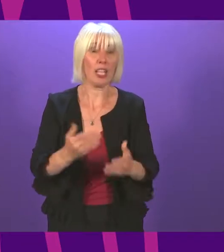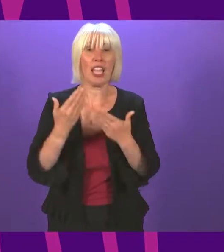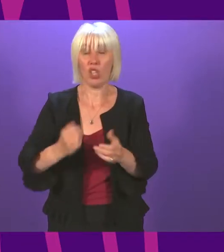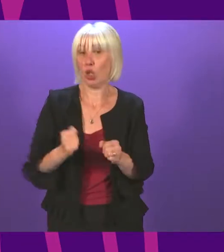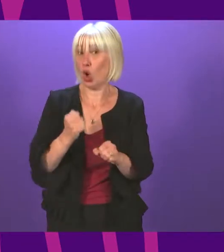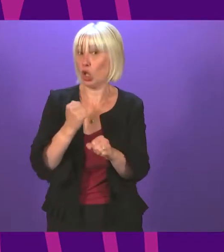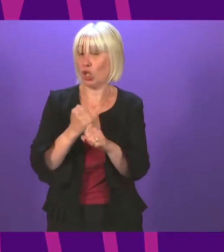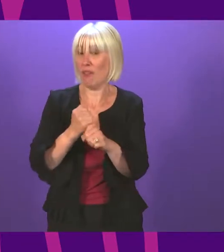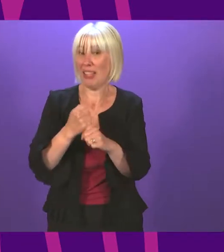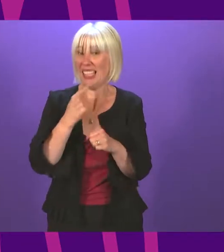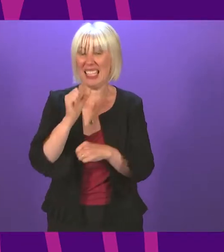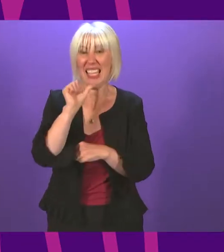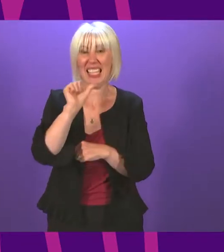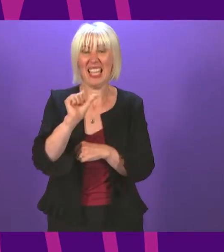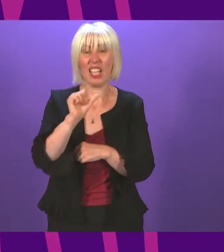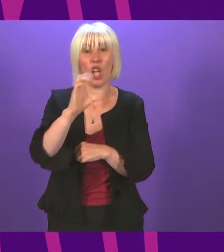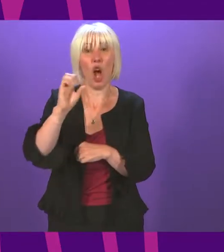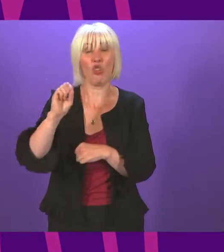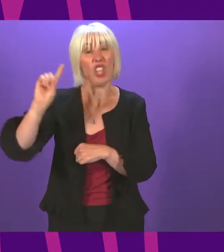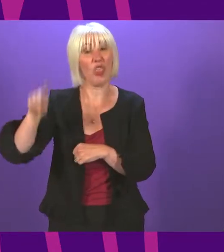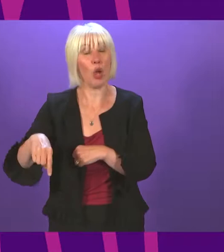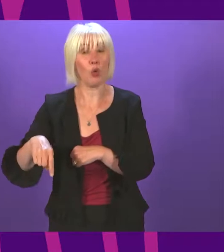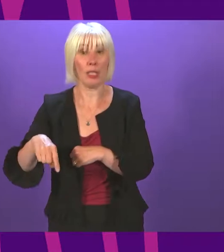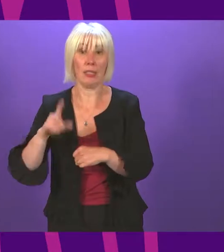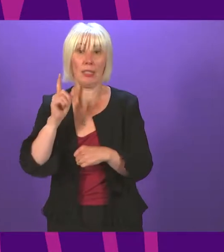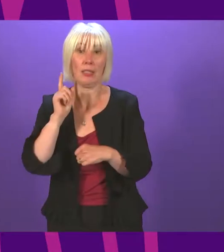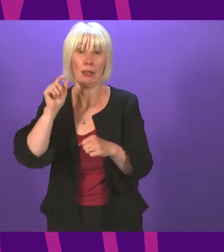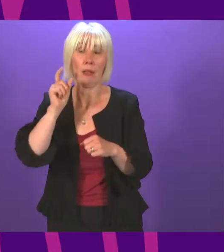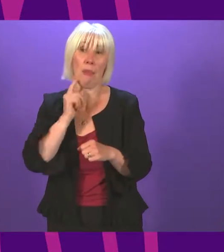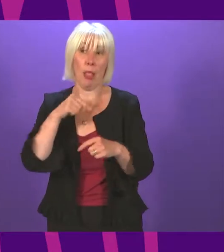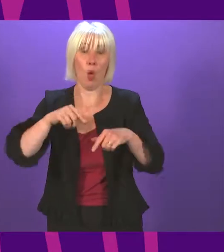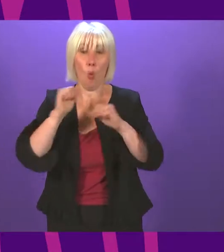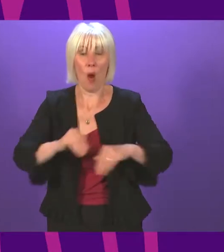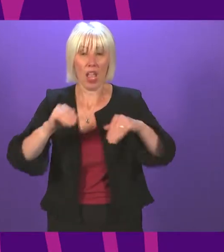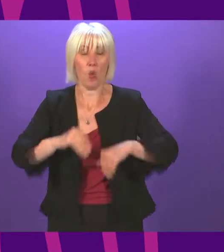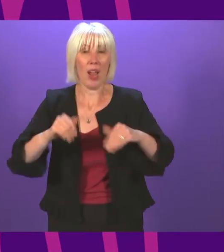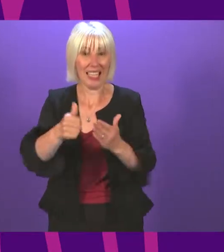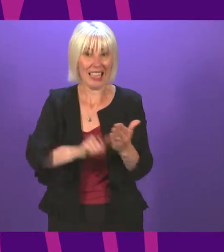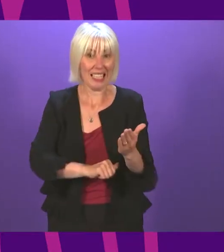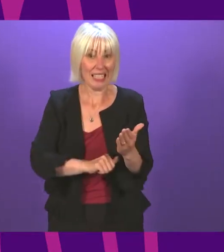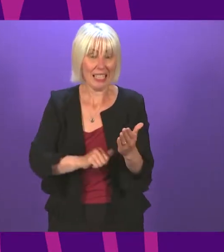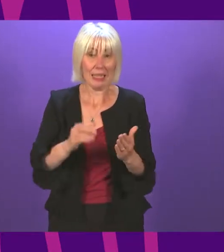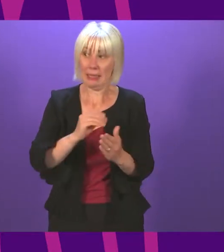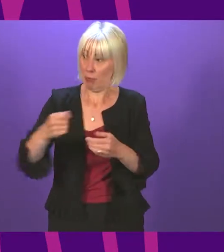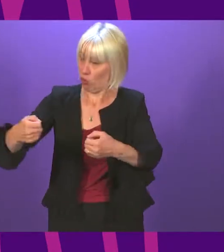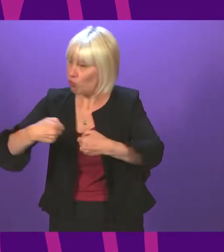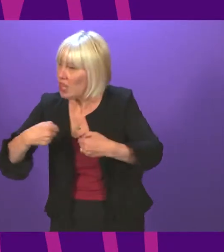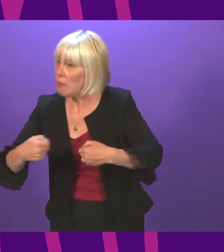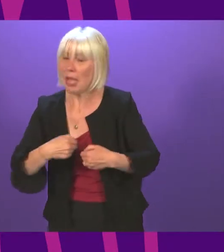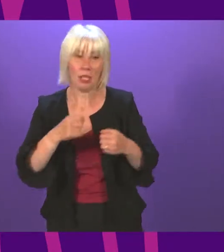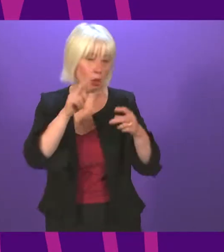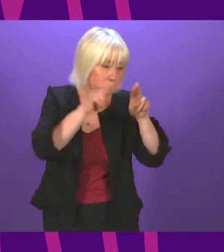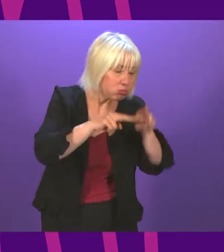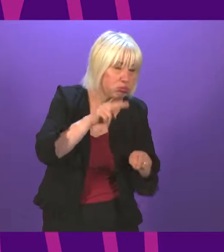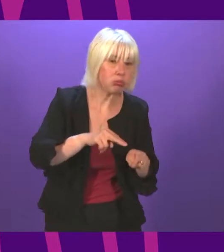over 600,000 Scots are on NHS waiting lists. Some for diagnostics, others for treatment. Having a recovery